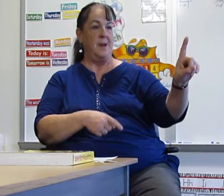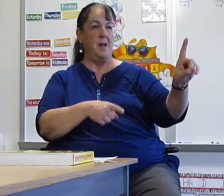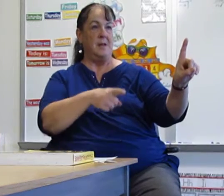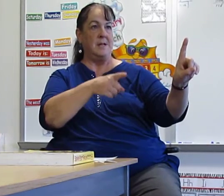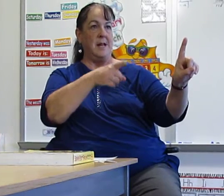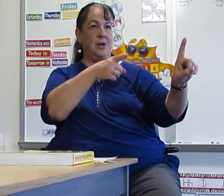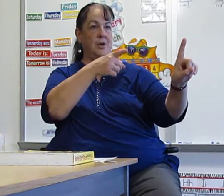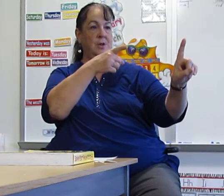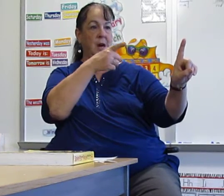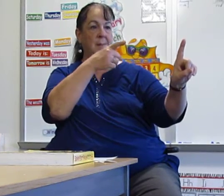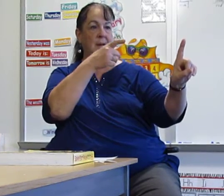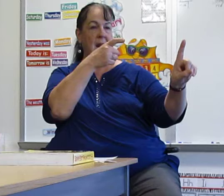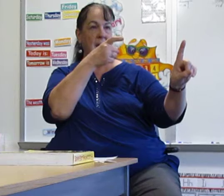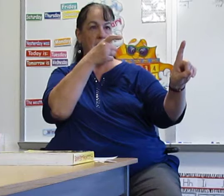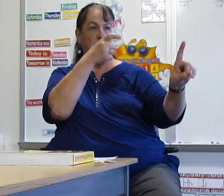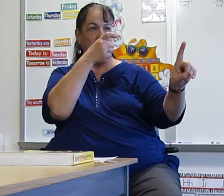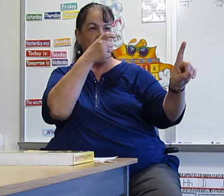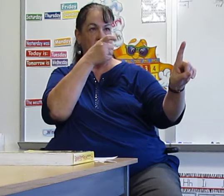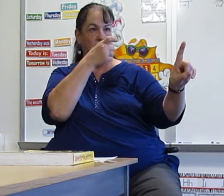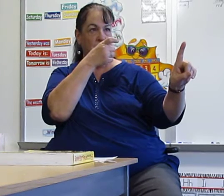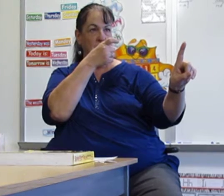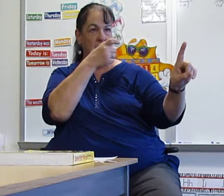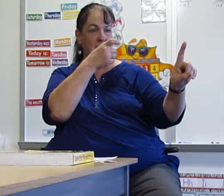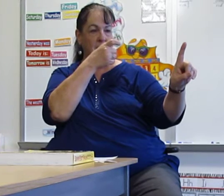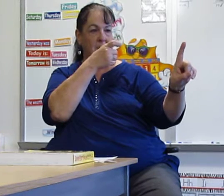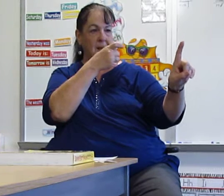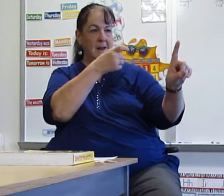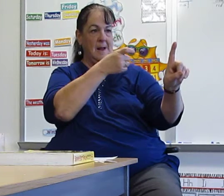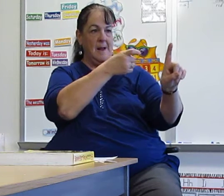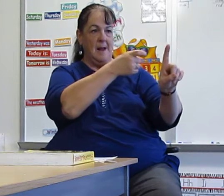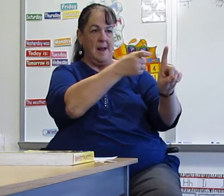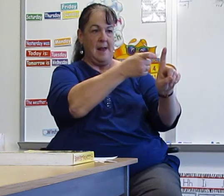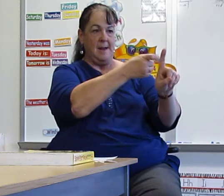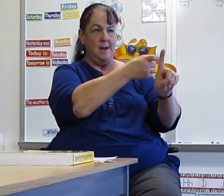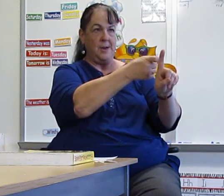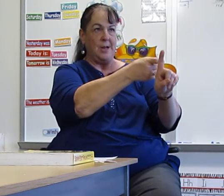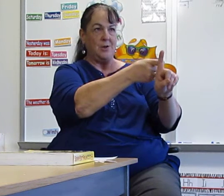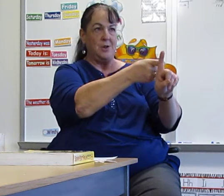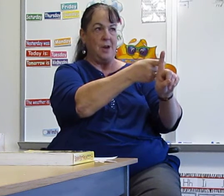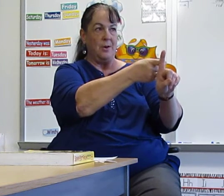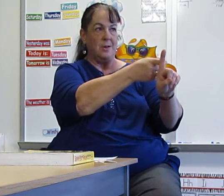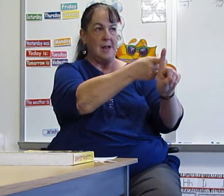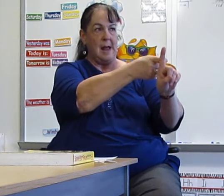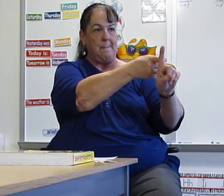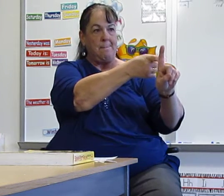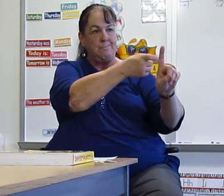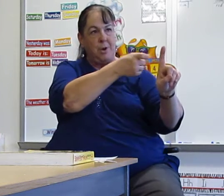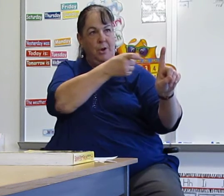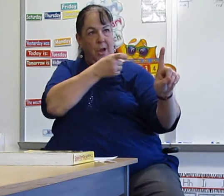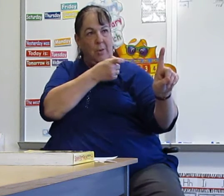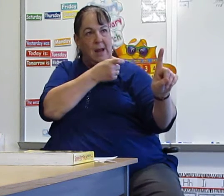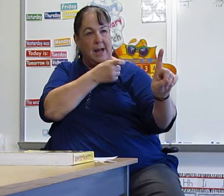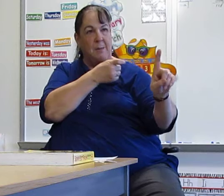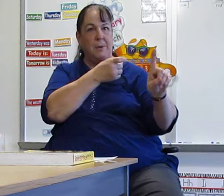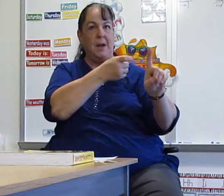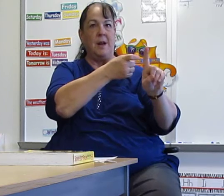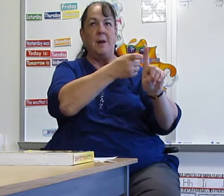Take your dominant hand, bend it to an X. And touch knuckles and pull away like you're pulling a